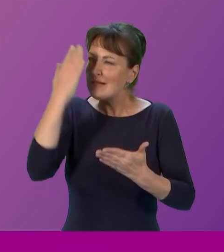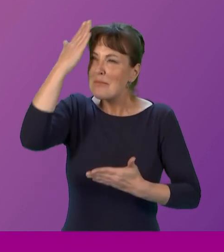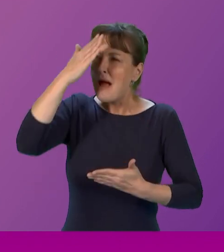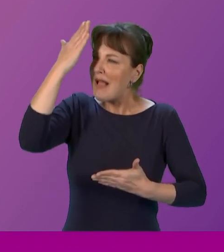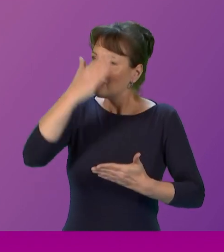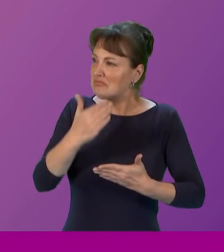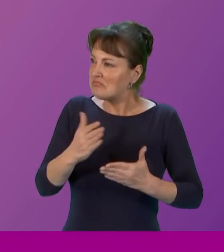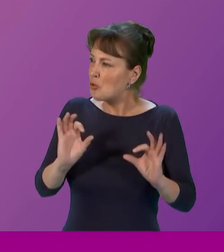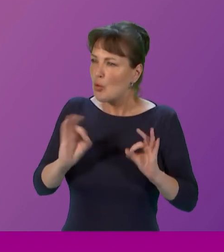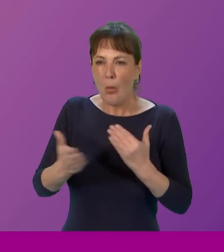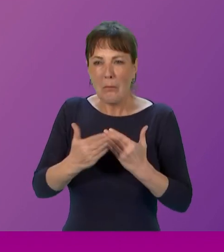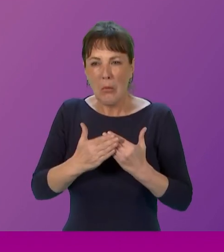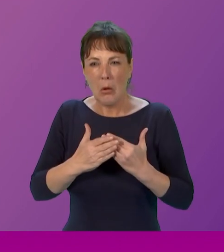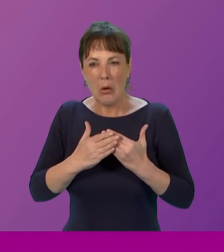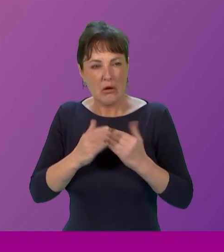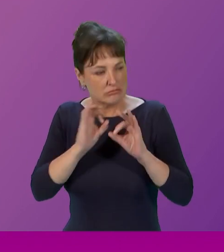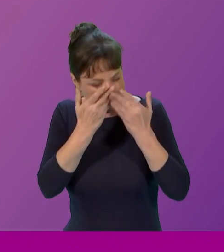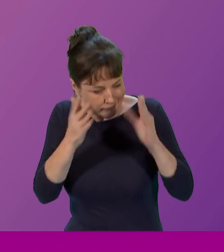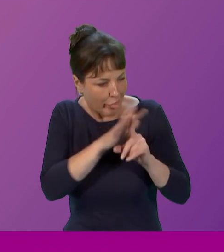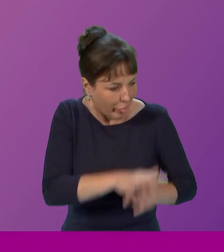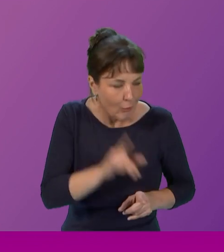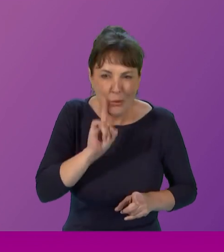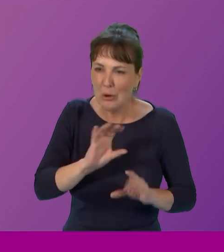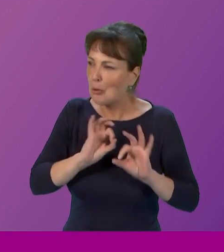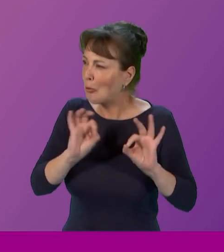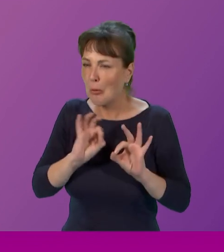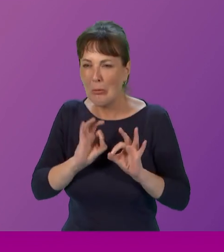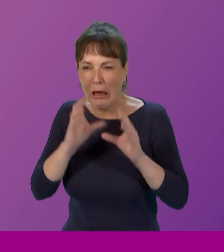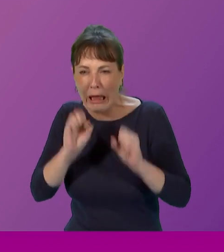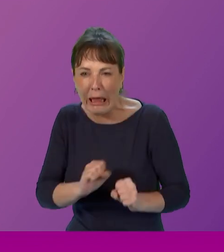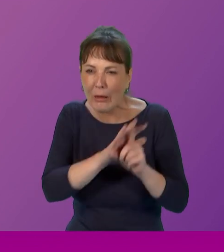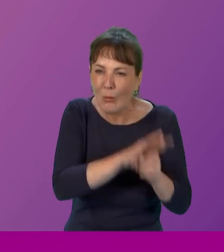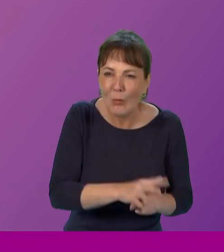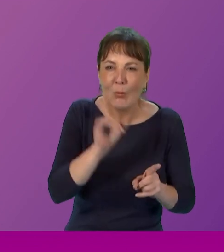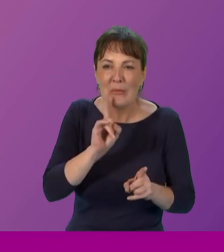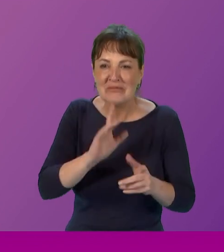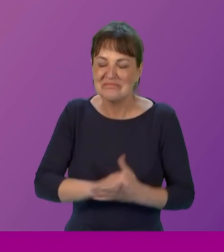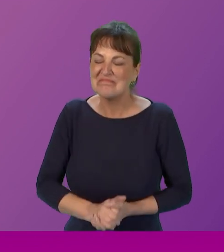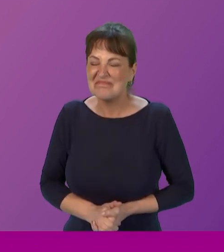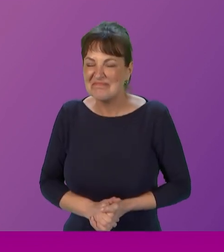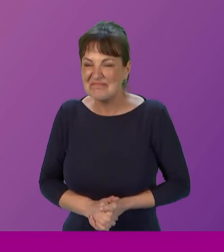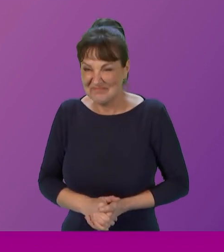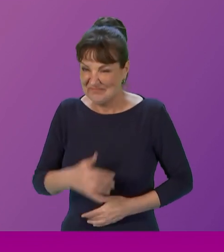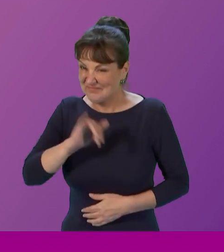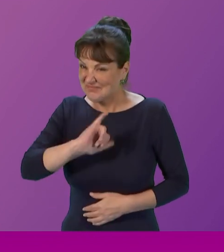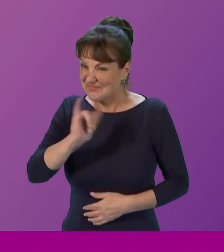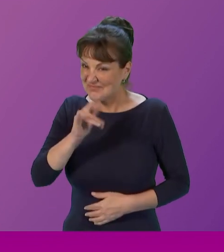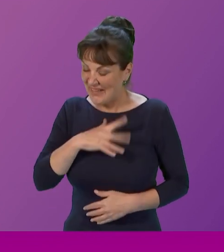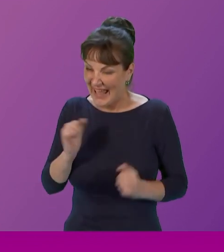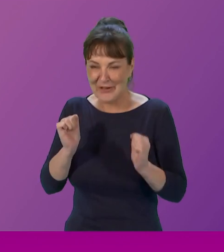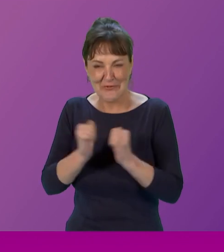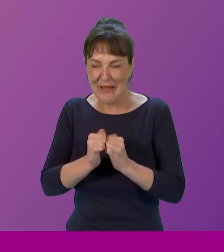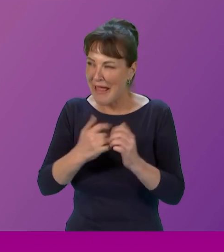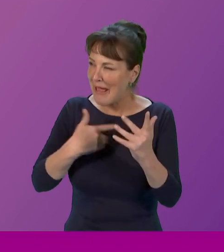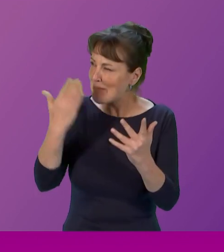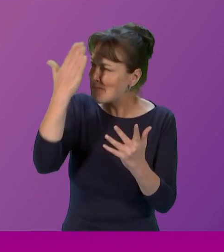Thank you. And Rhoda? I absolutely agree success will look like when we don't have to have a Scottish Women's